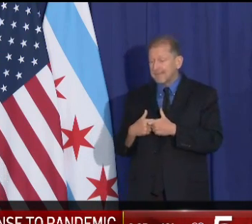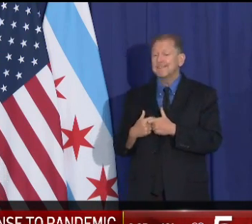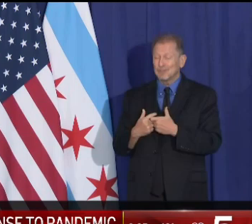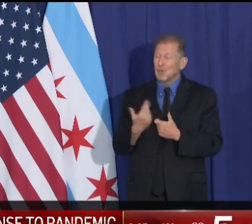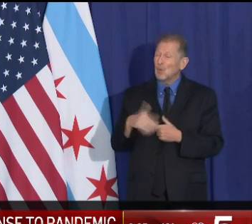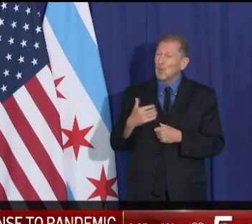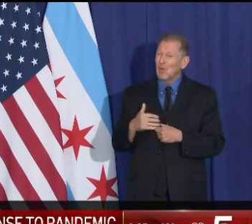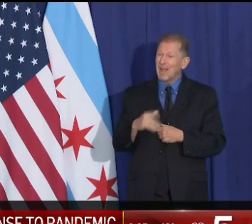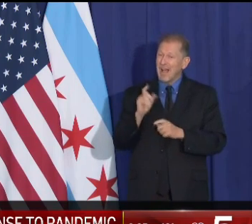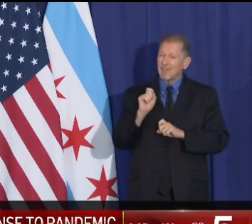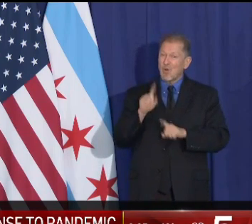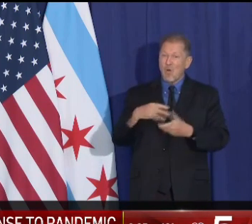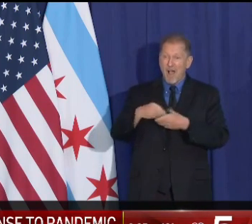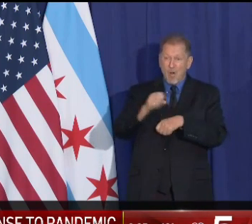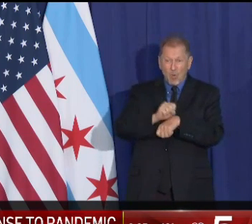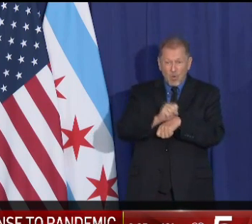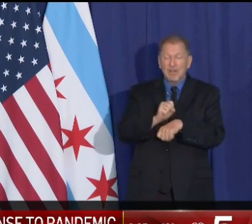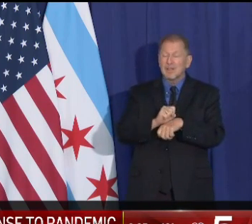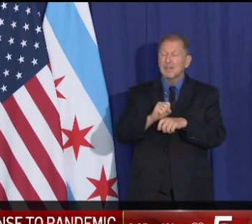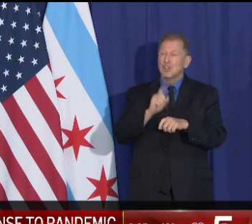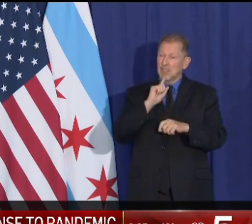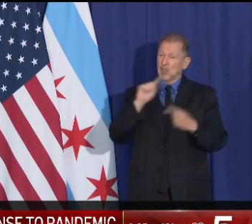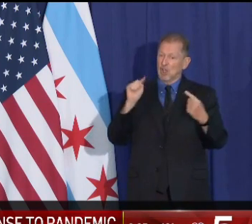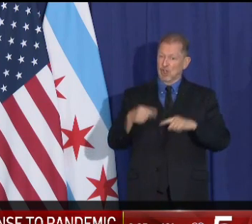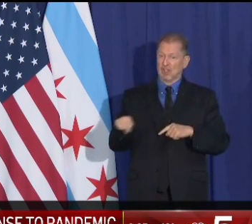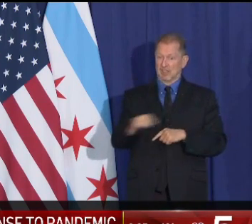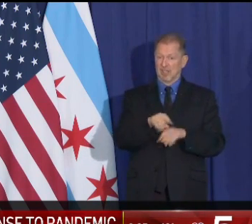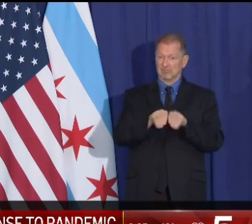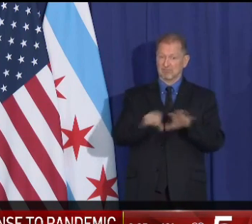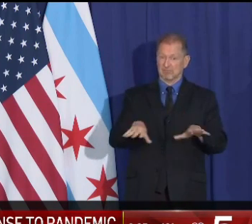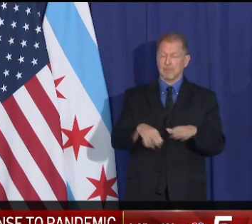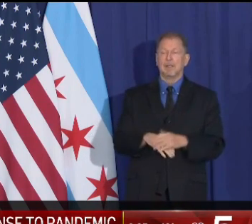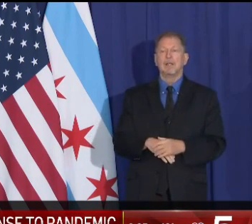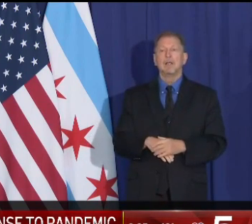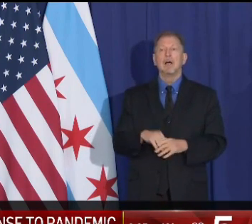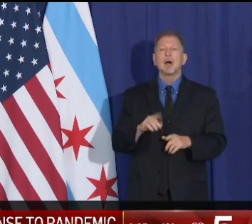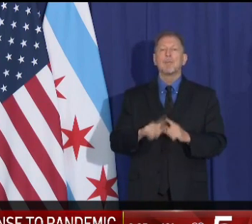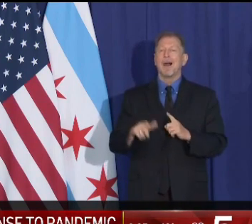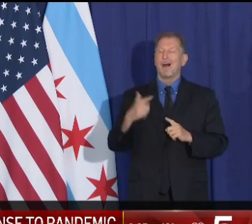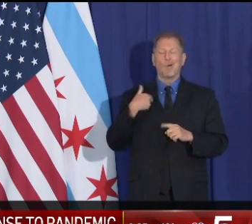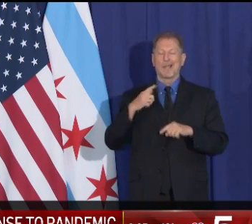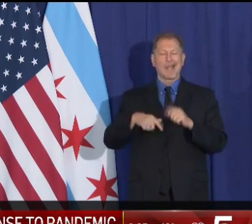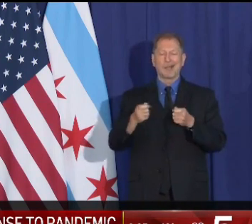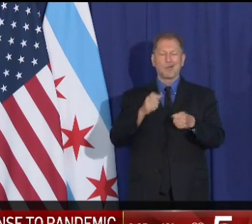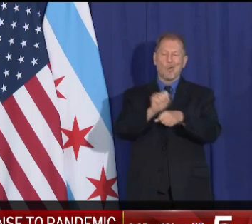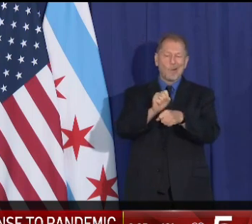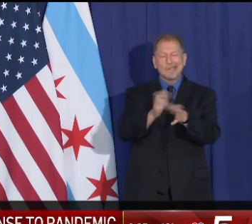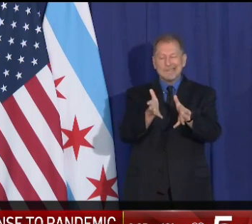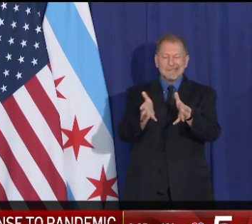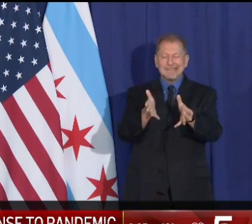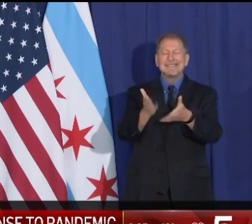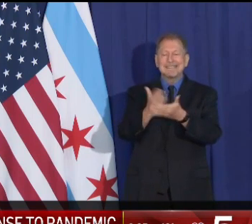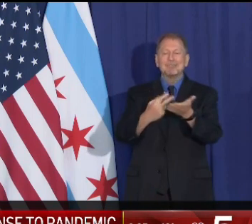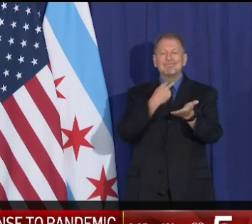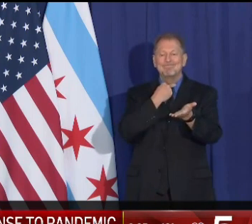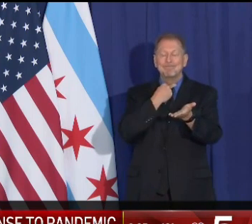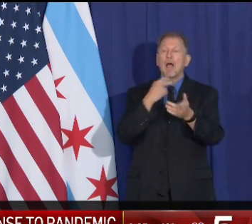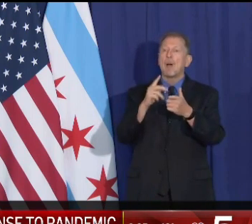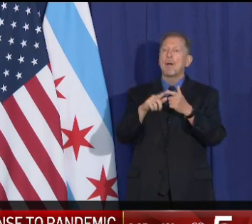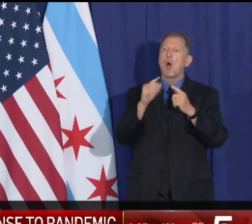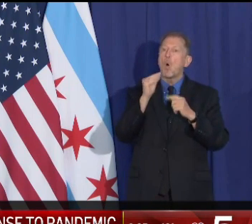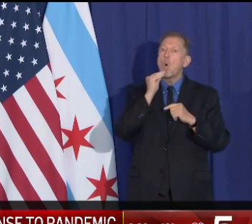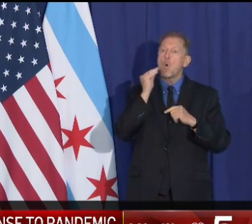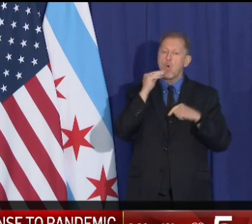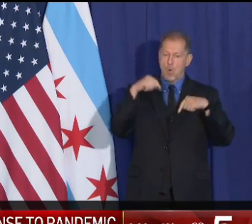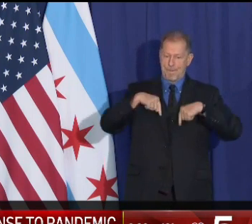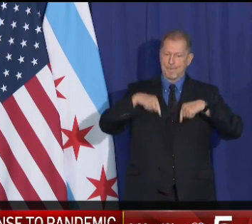disease. But what we can control is our home environment, which is why we need to be limiting the